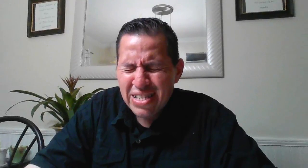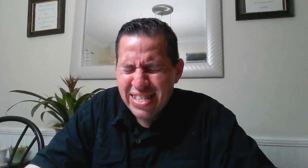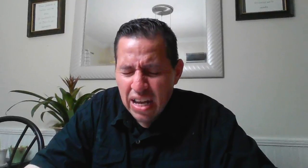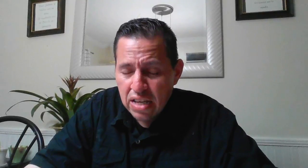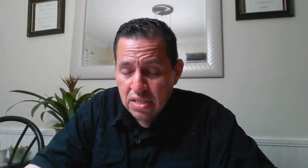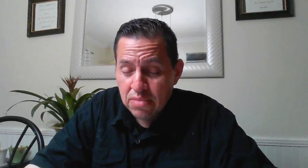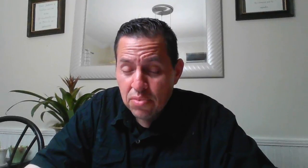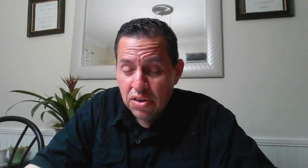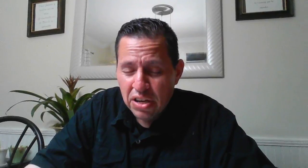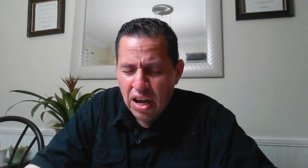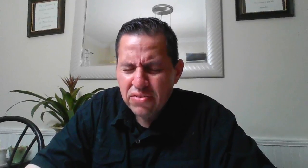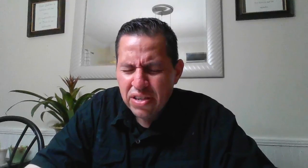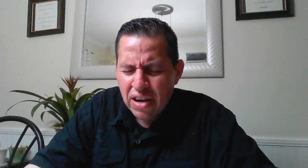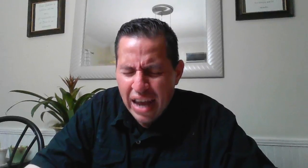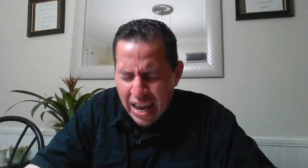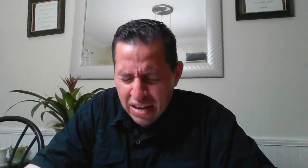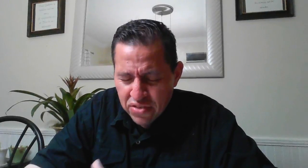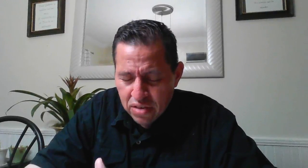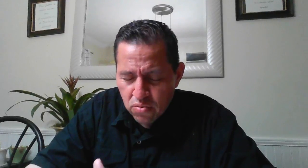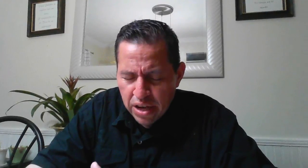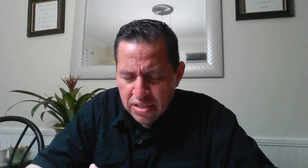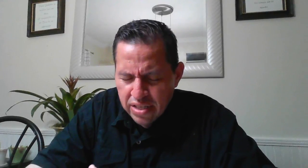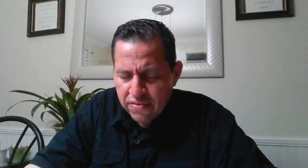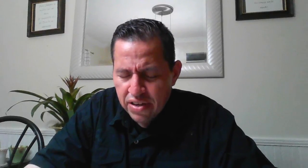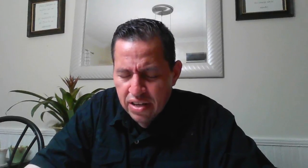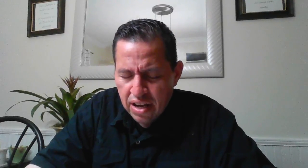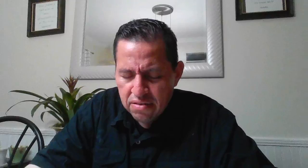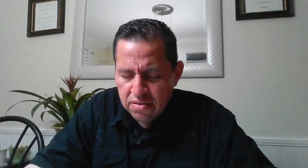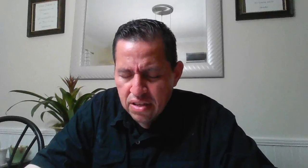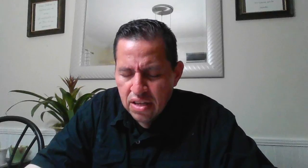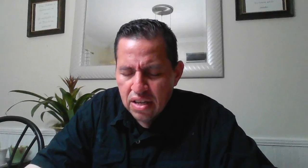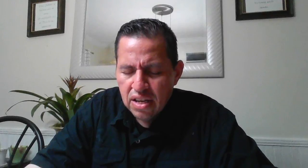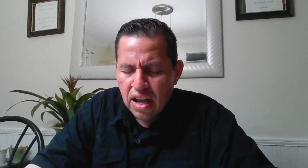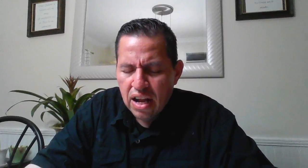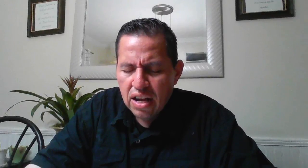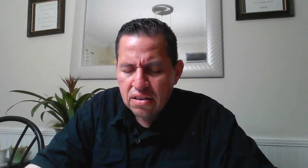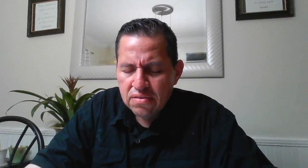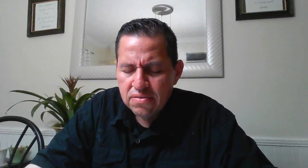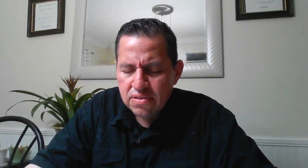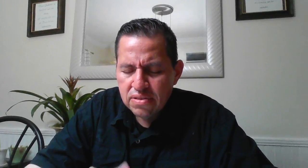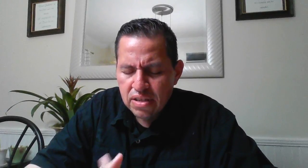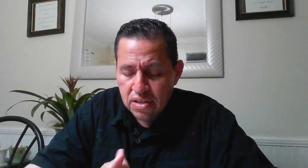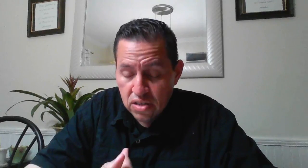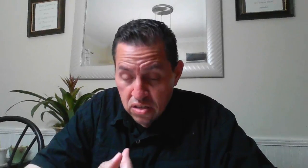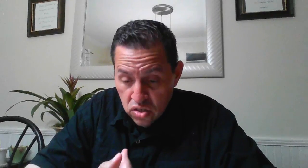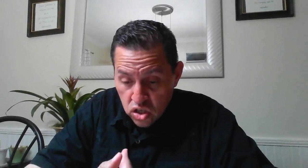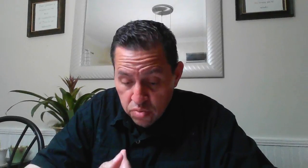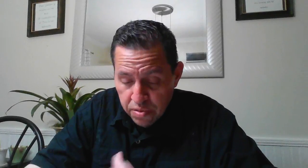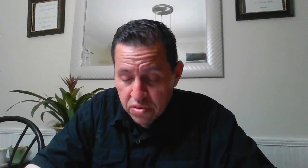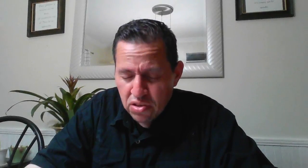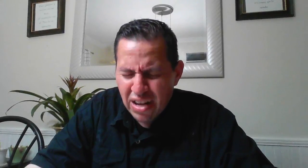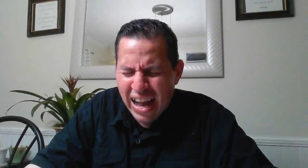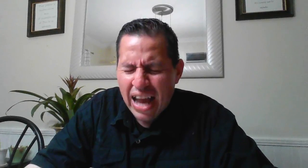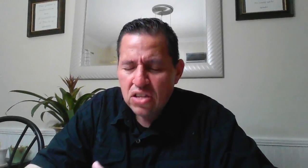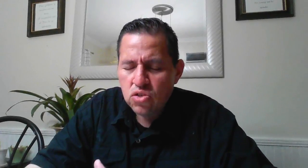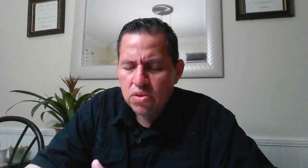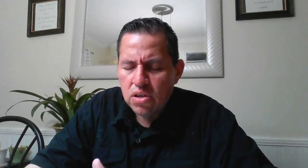a testimony how their lives are way different now how their spiritual eyes were